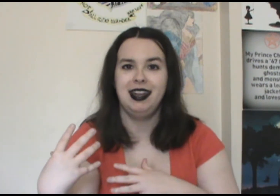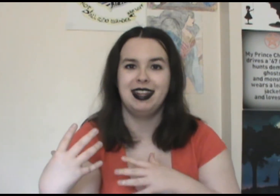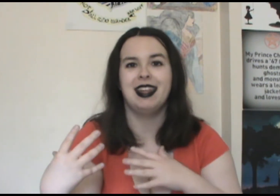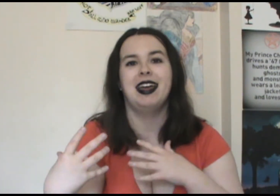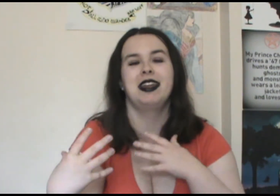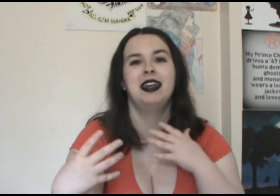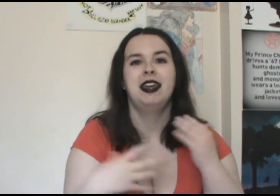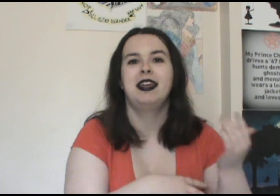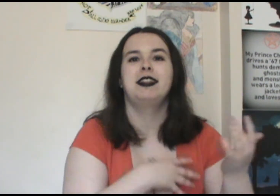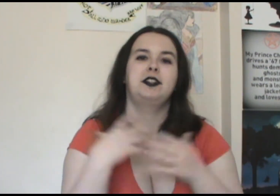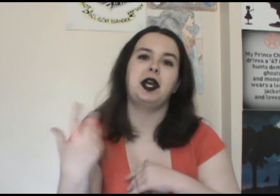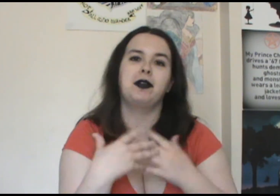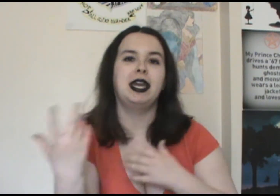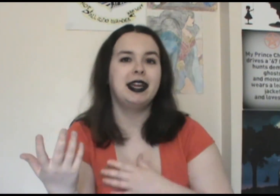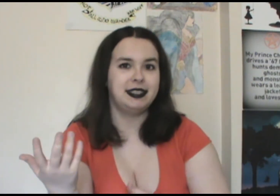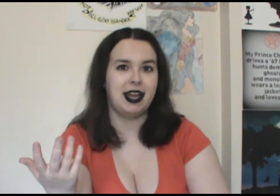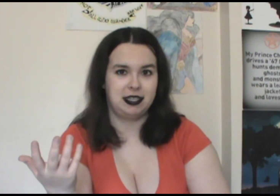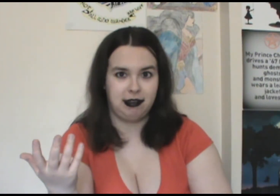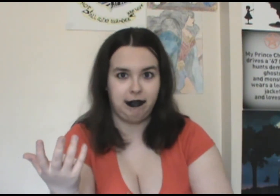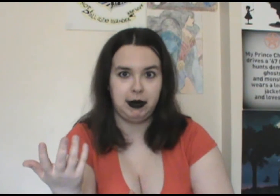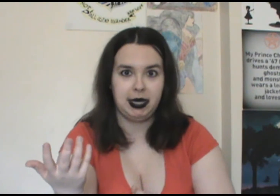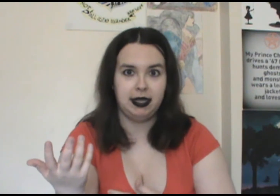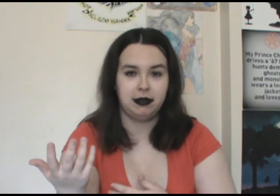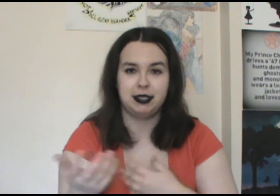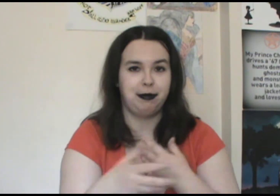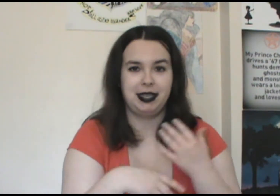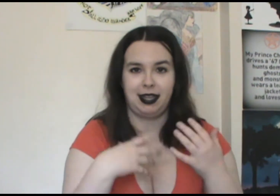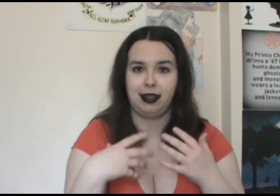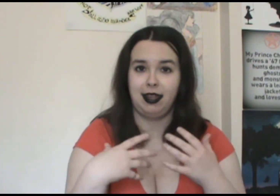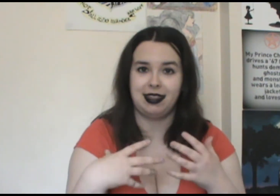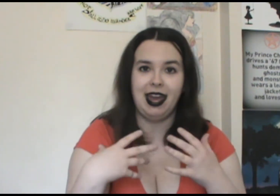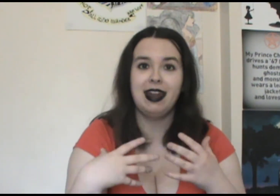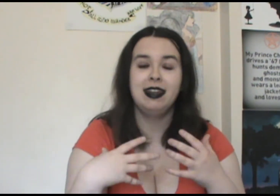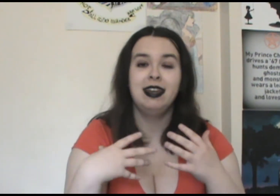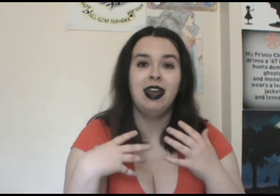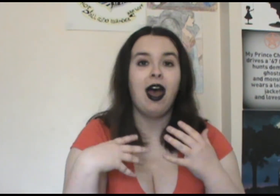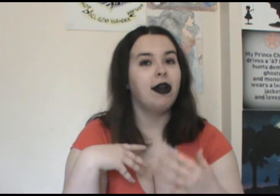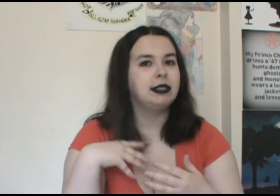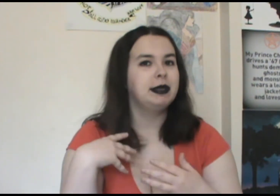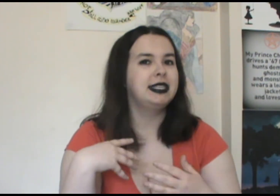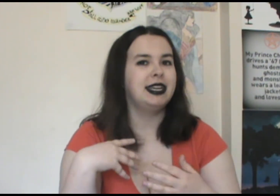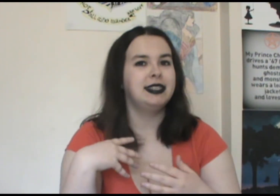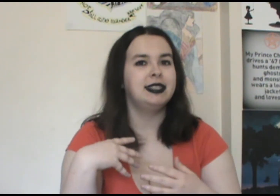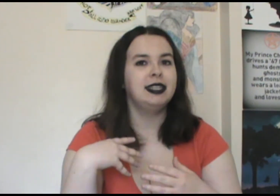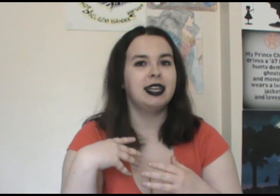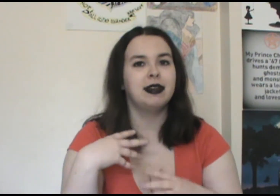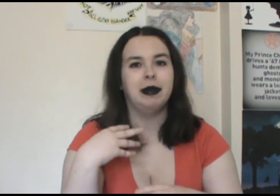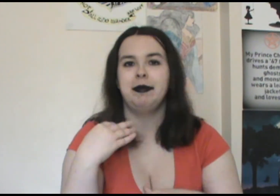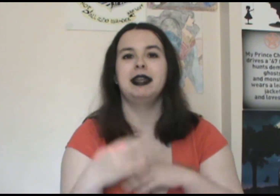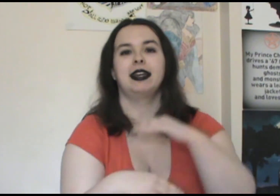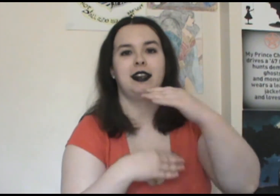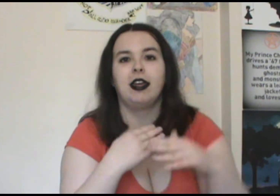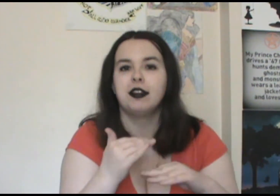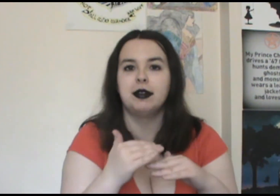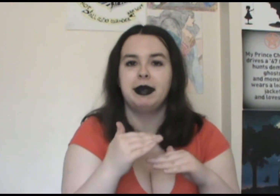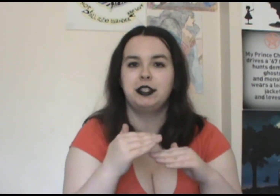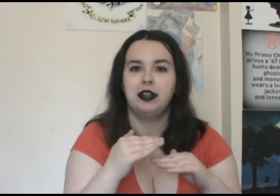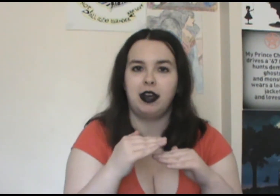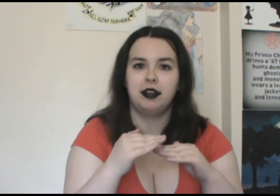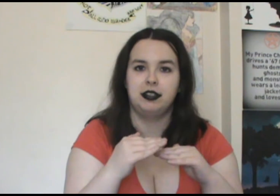and that the Shadow King is actually female or something like that. I was really excited to see that there might be like another dimension onto